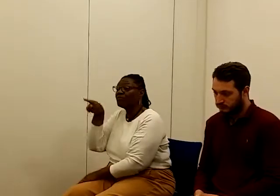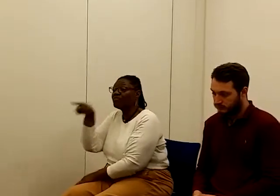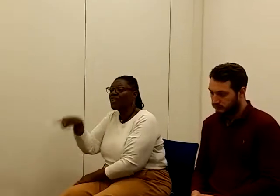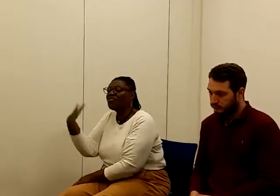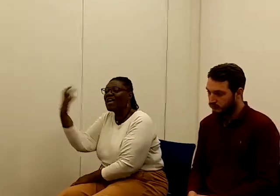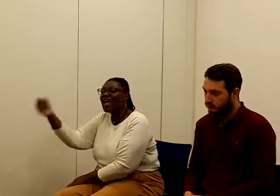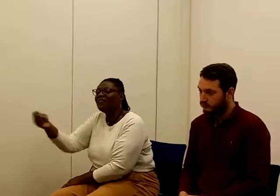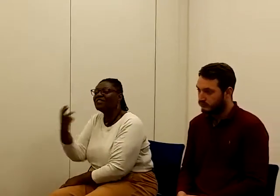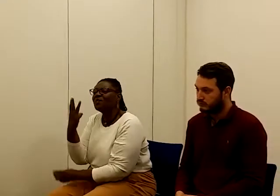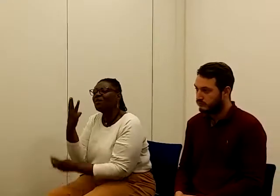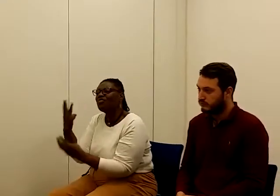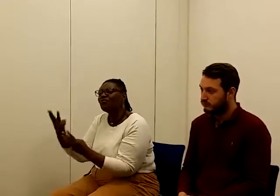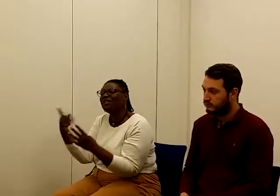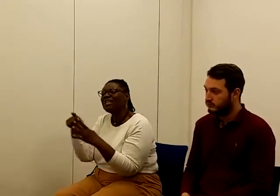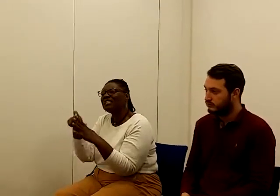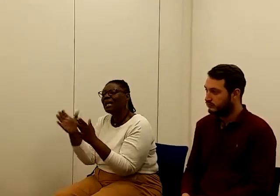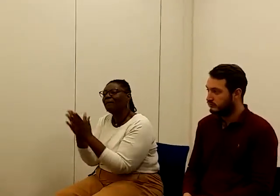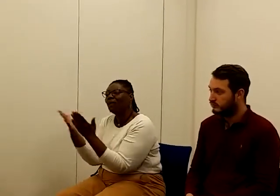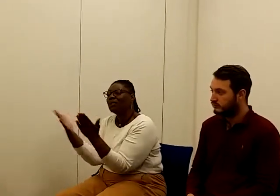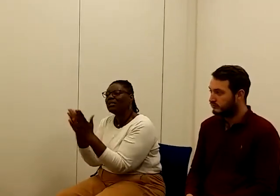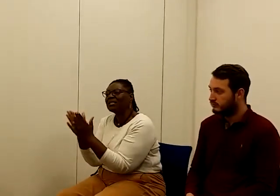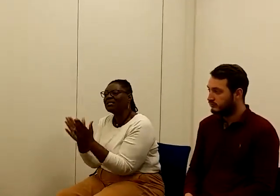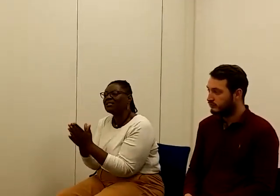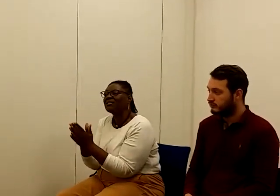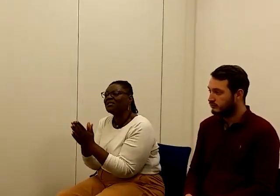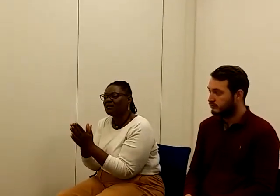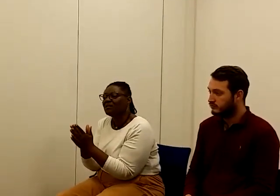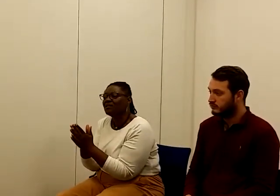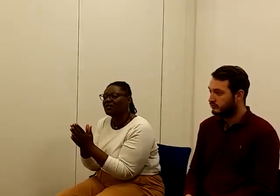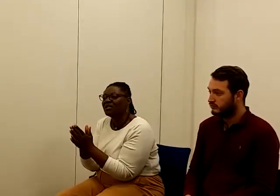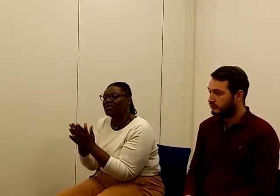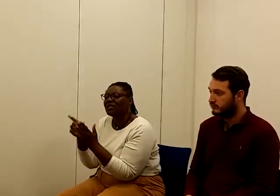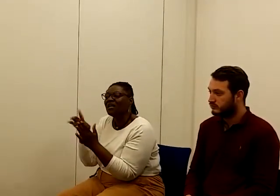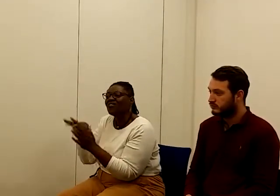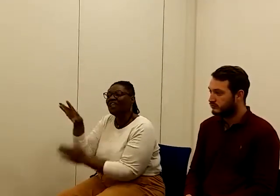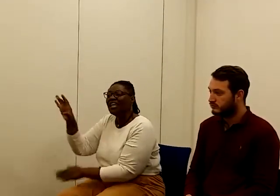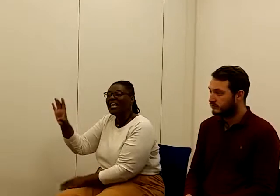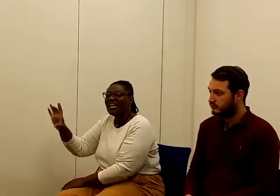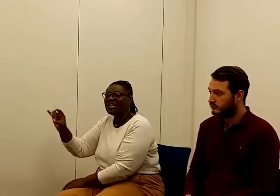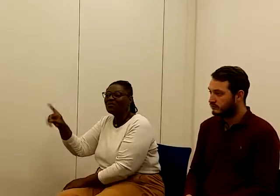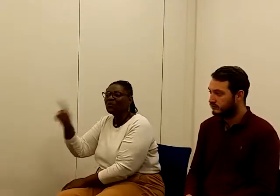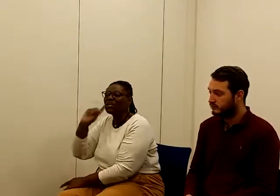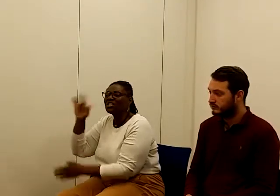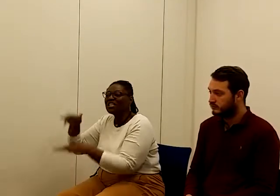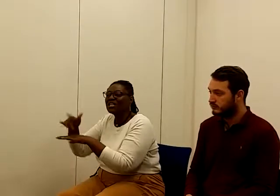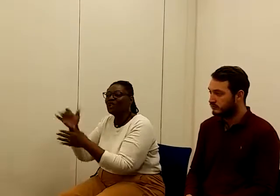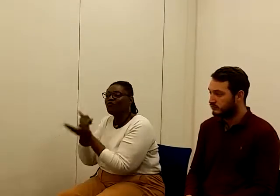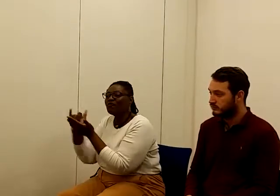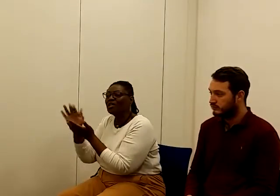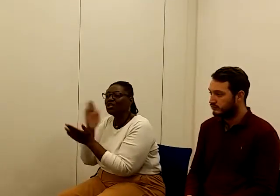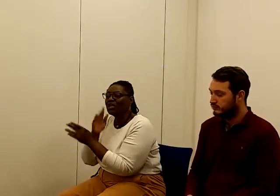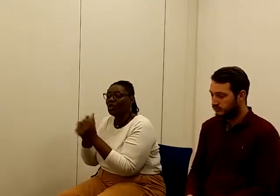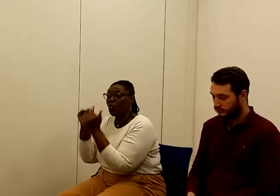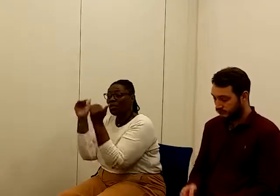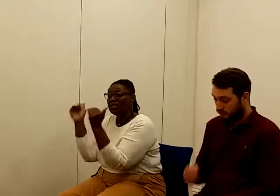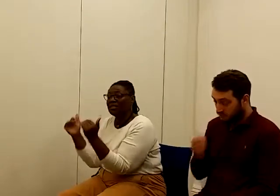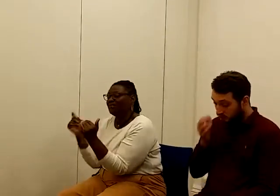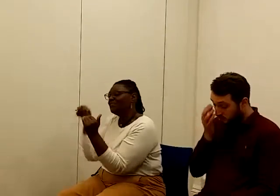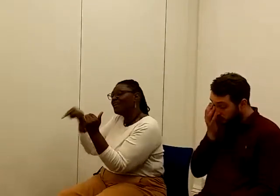some 3D's booklets by ISPR, ISPR, it's the US Centre for Racial Equality, and it's to do with the claimant